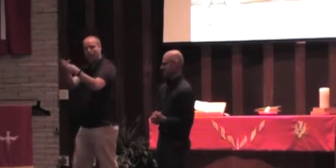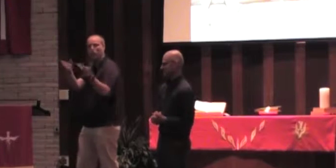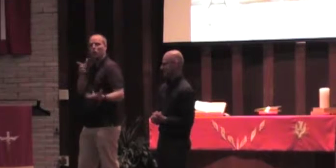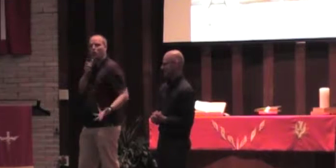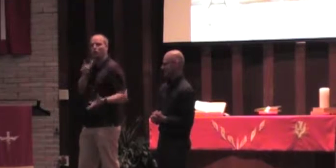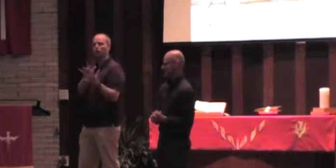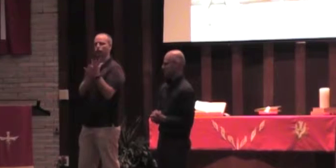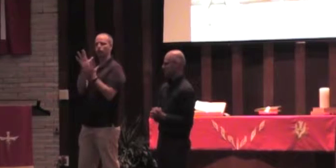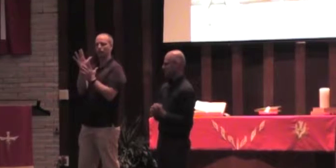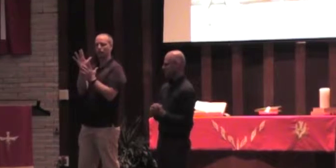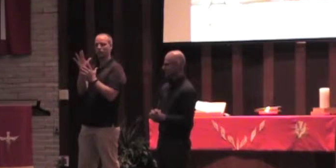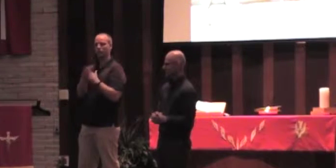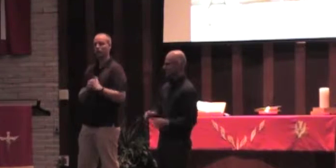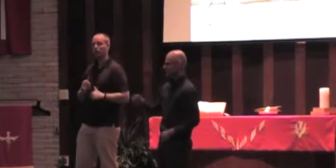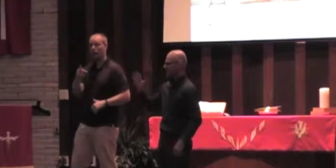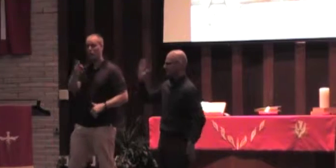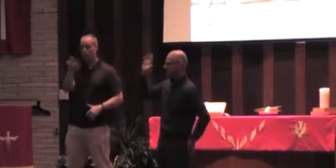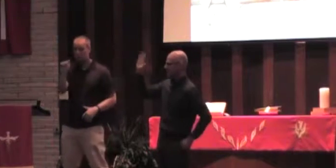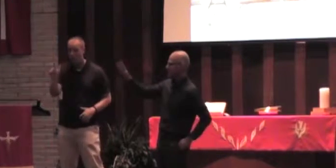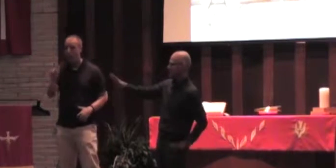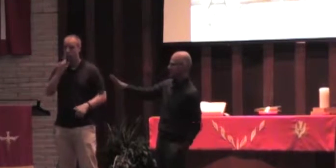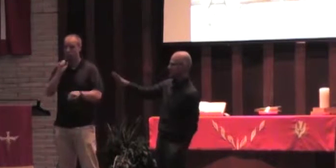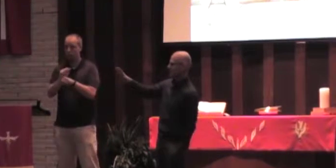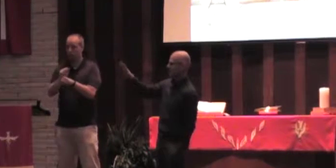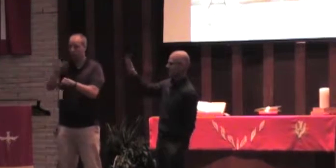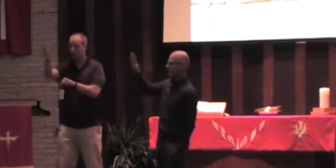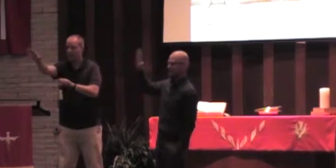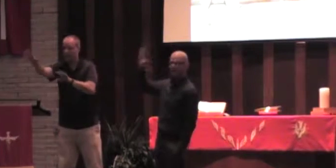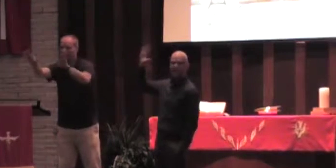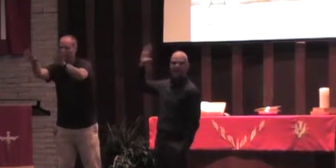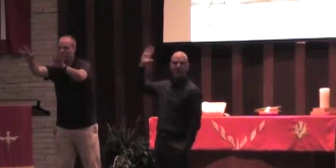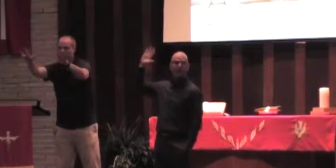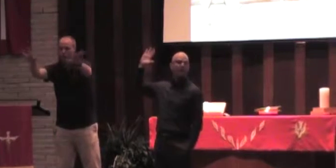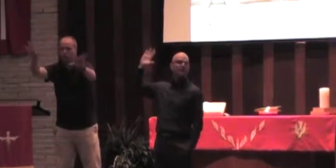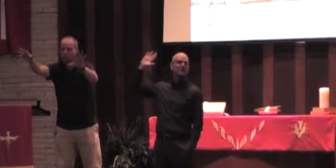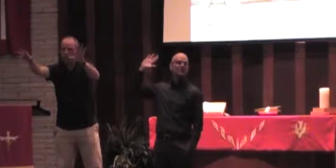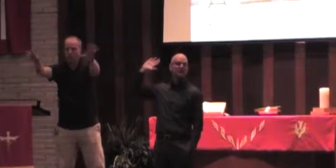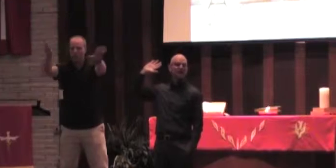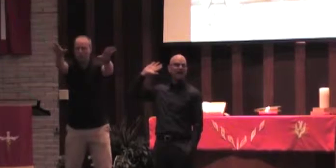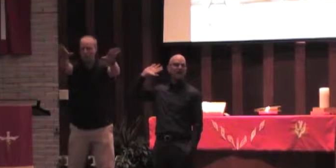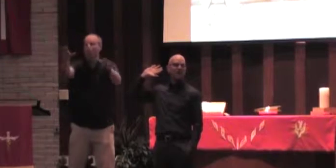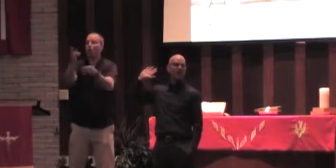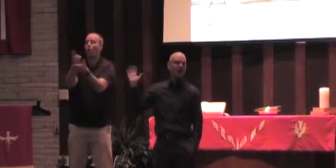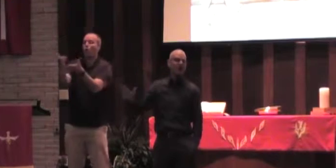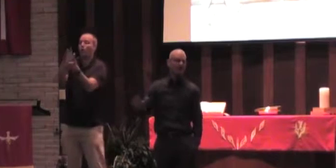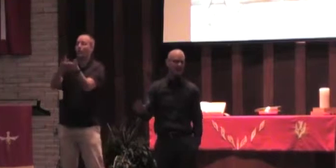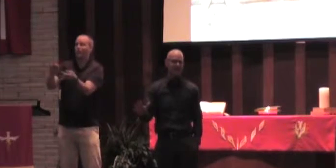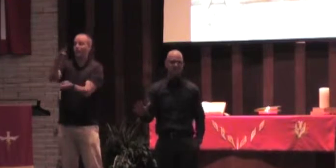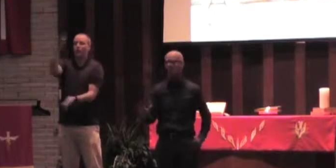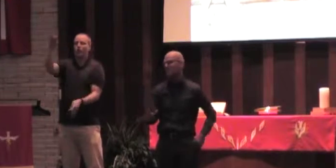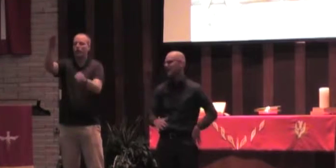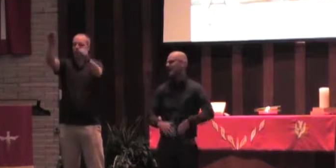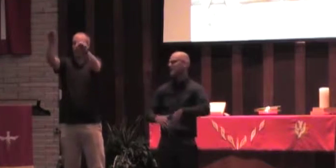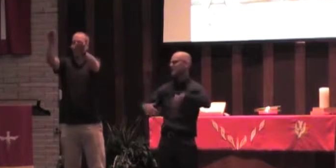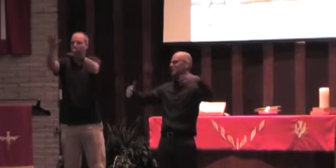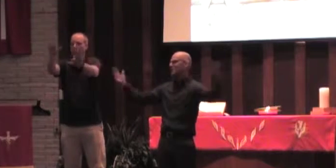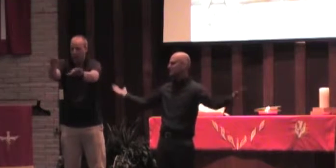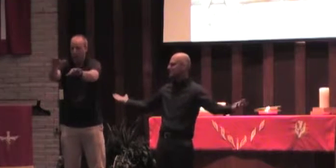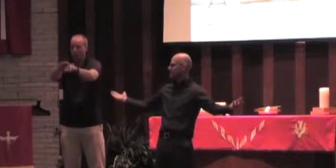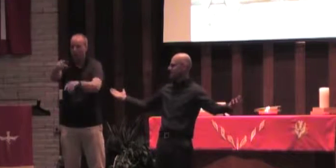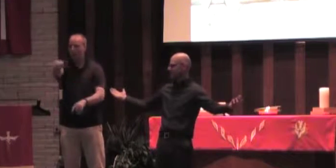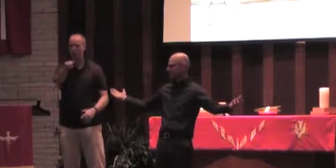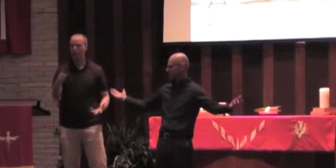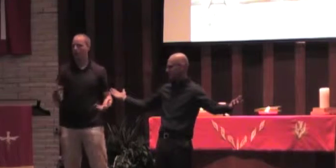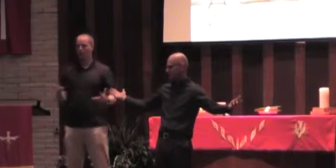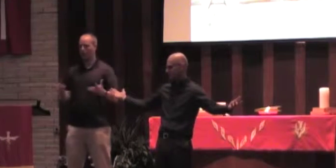is Jesus, and Paul literally laid his hands on them, and the Holy Spirit came upon them in that moment, and then